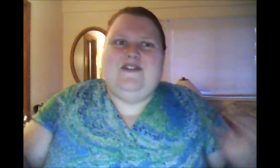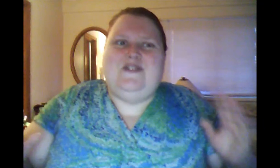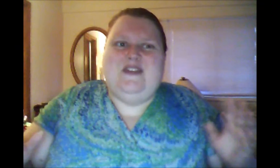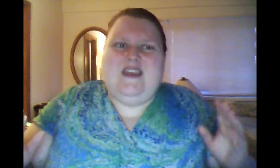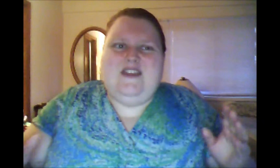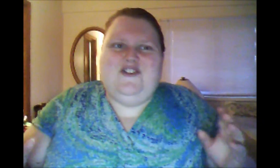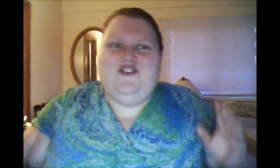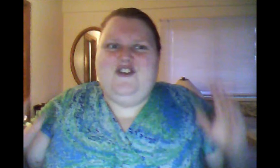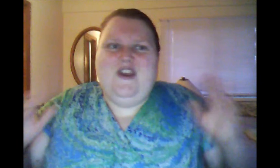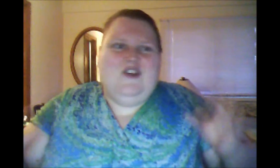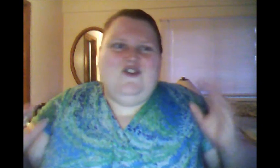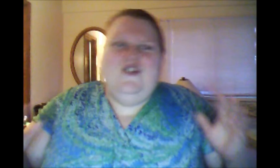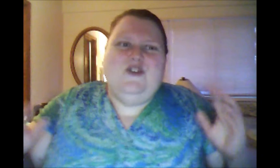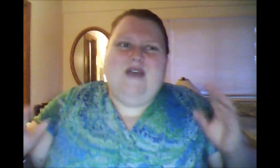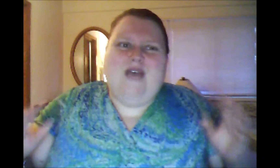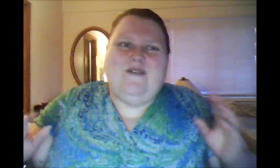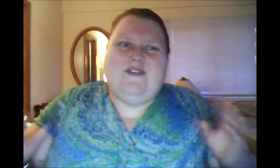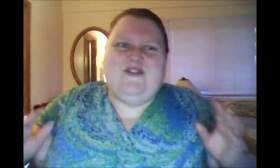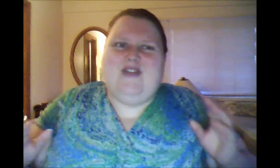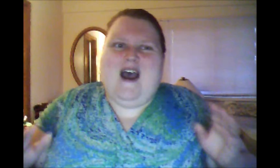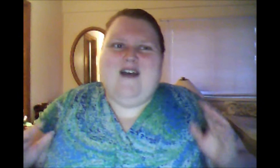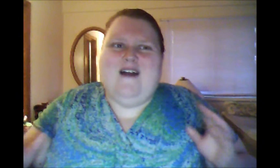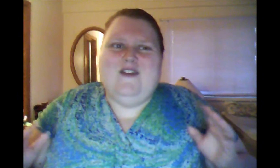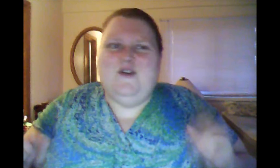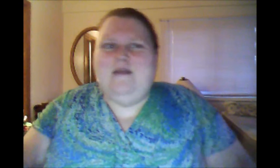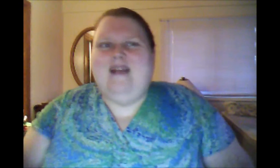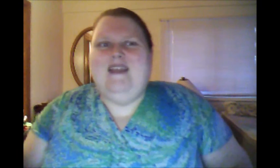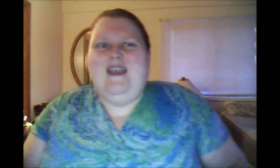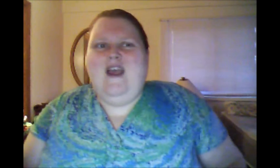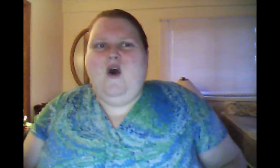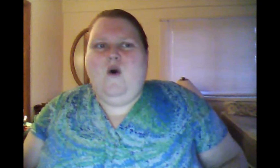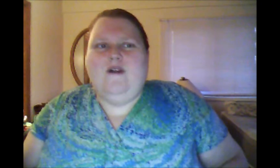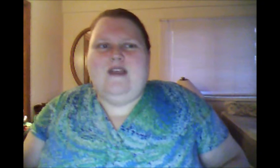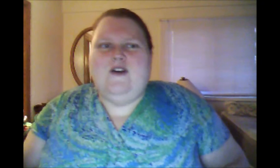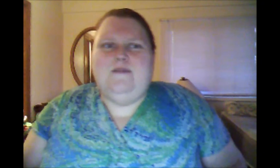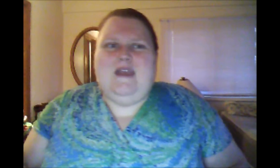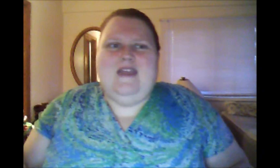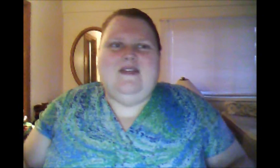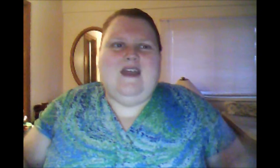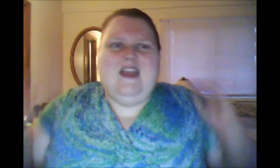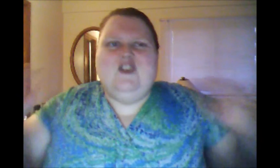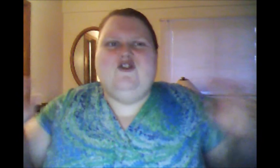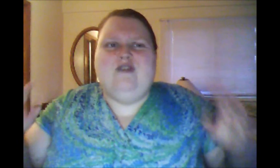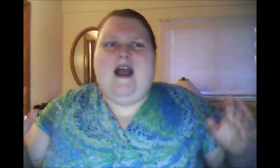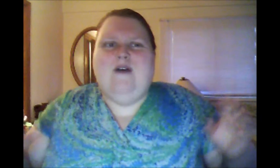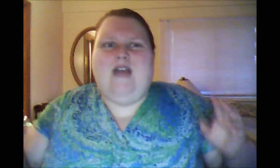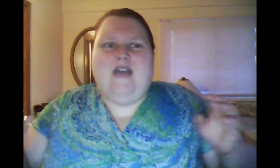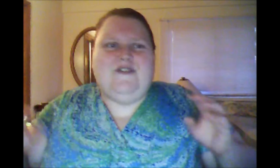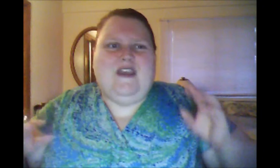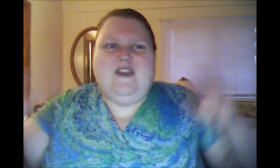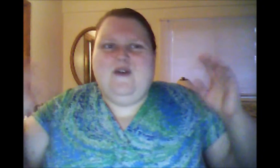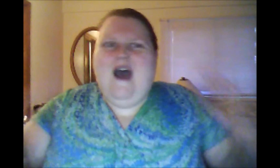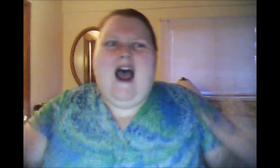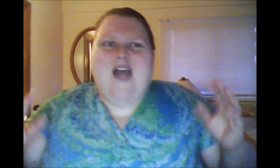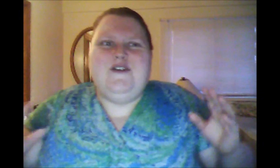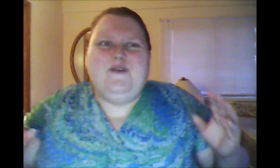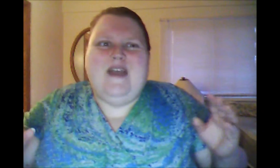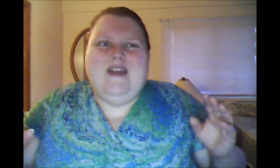snitch? Do you have a star on your belly? Or they could be the in-crowd asking you, are you in